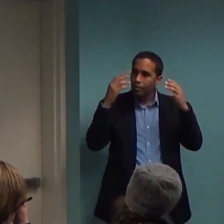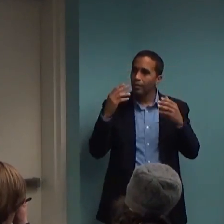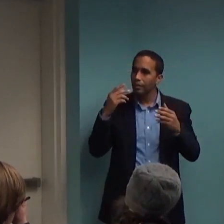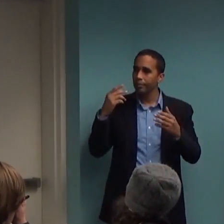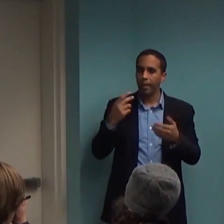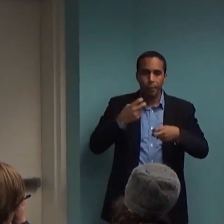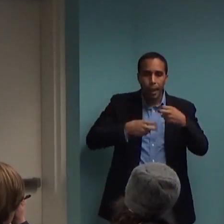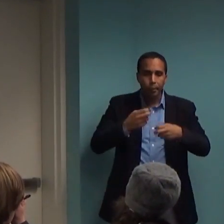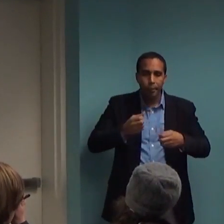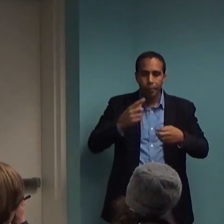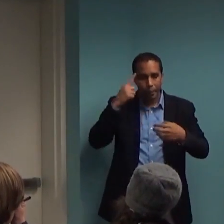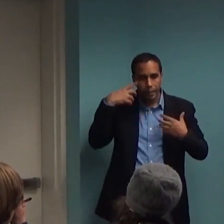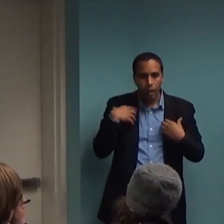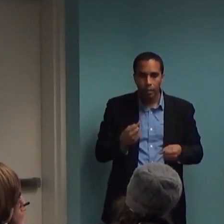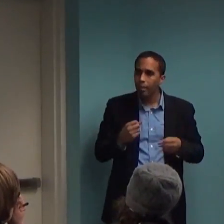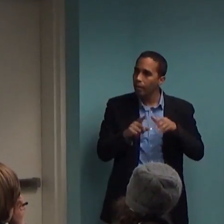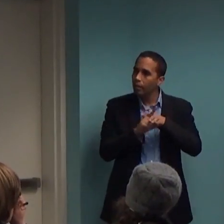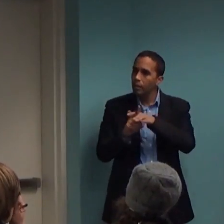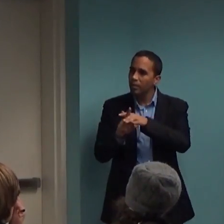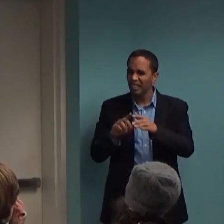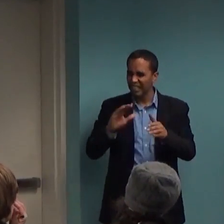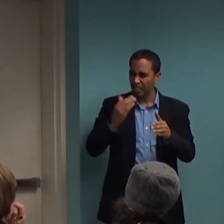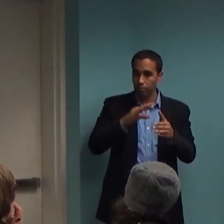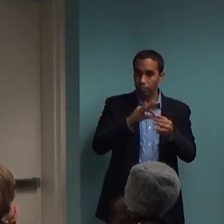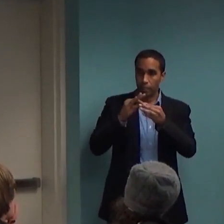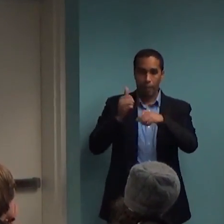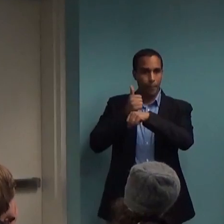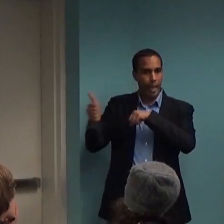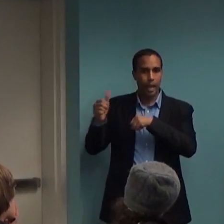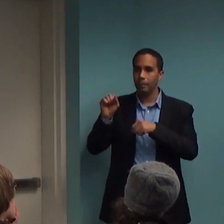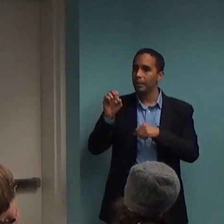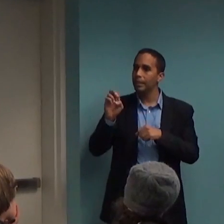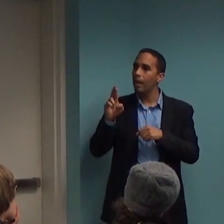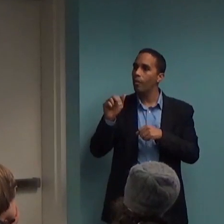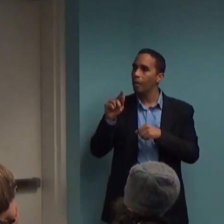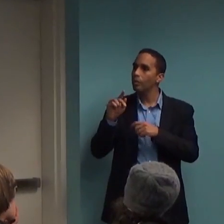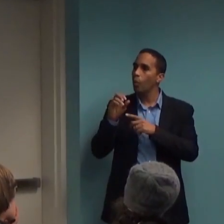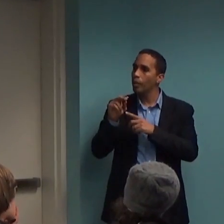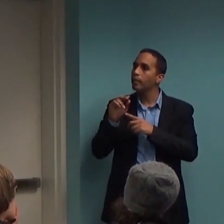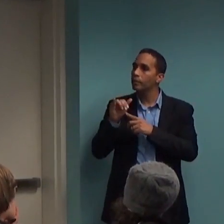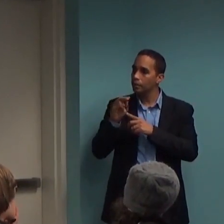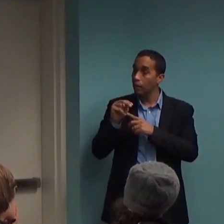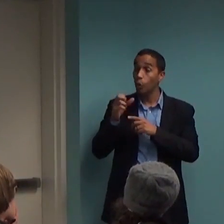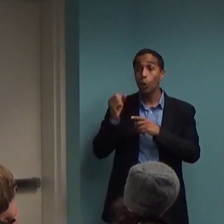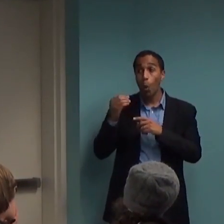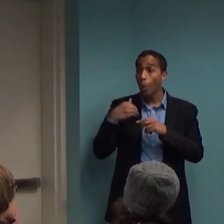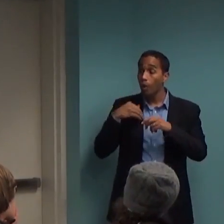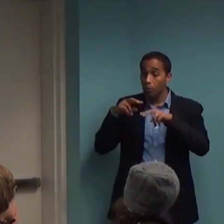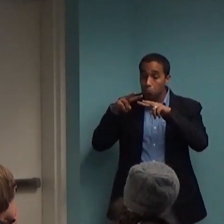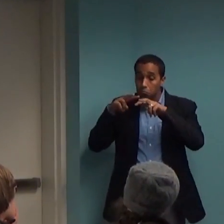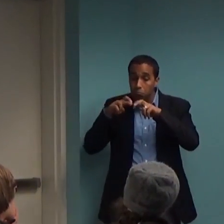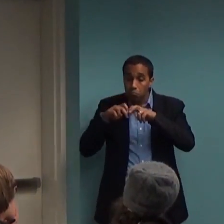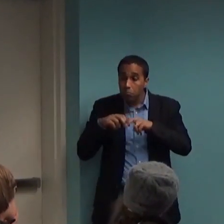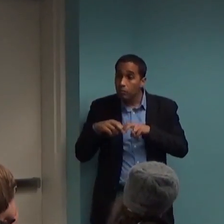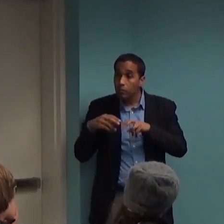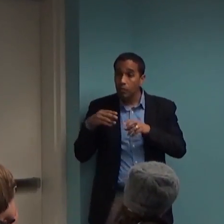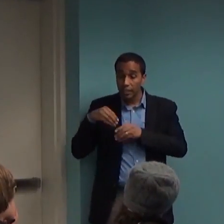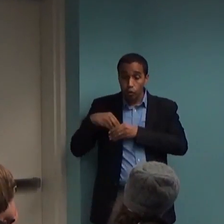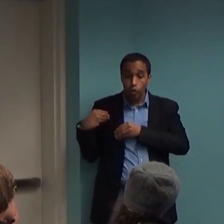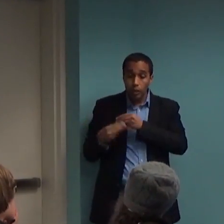the genes associated with serotonin would be more likely associated with psychopathology, they fail to find that. They